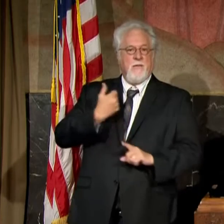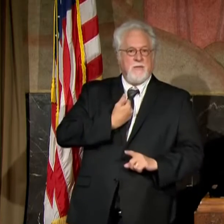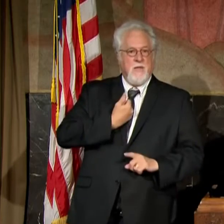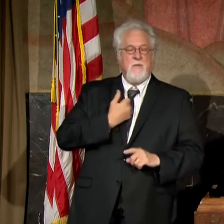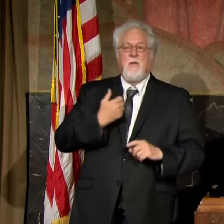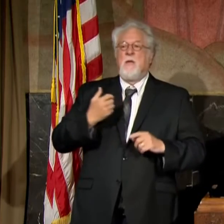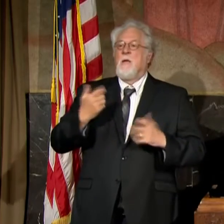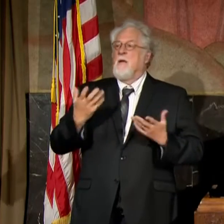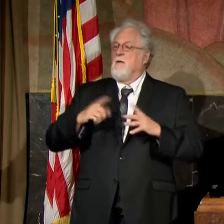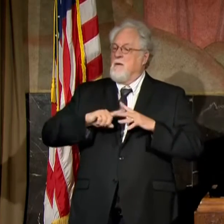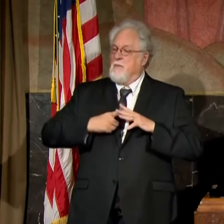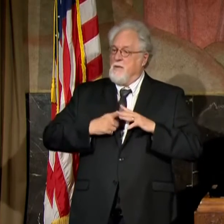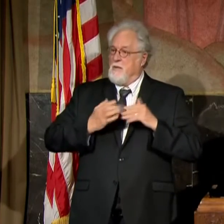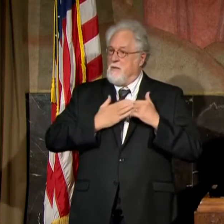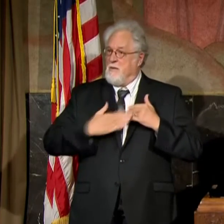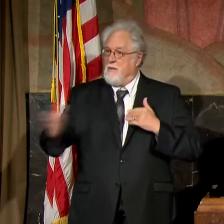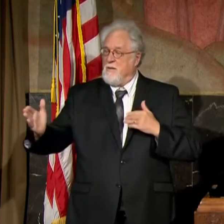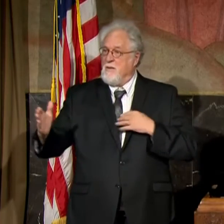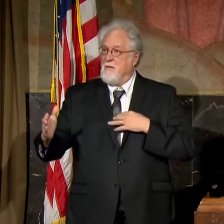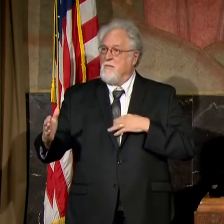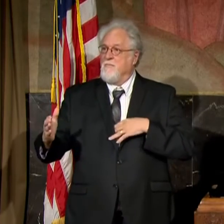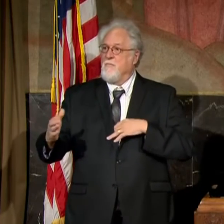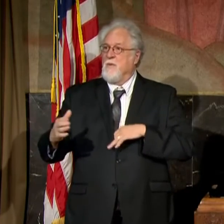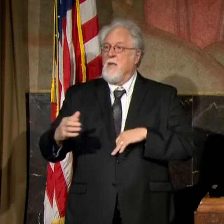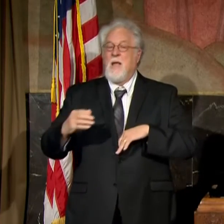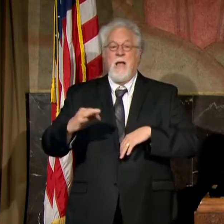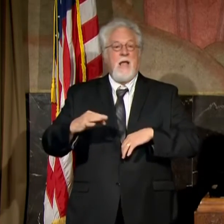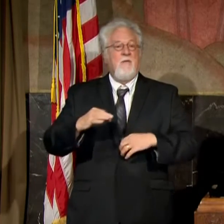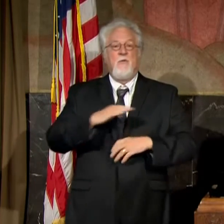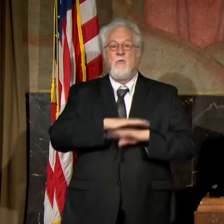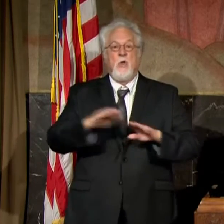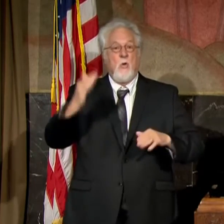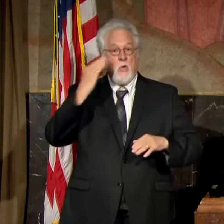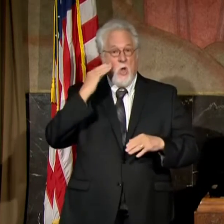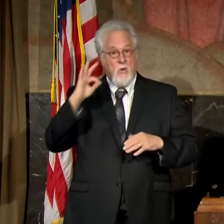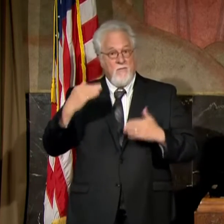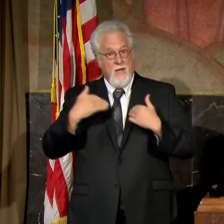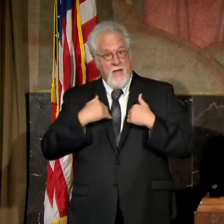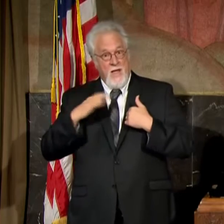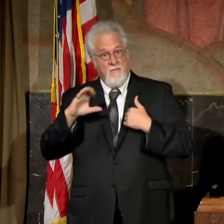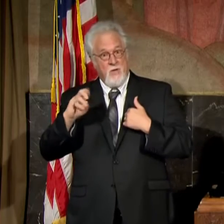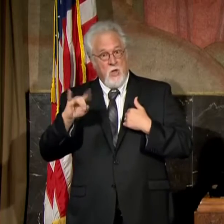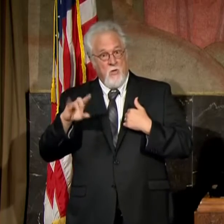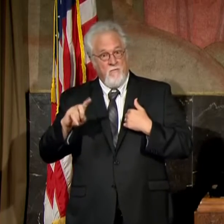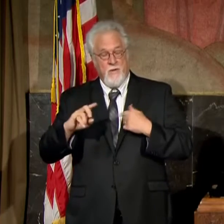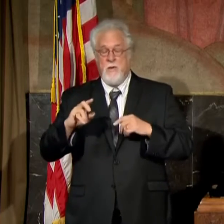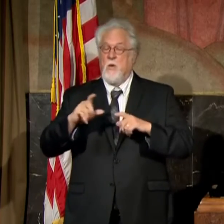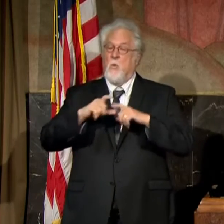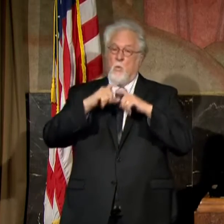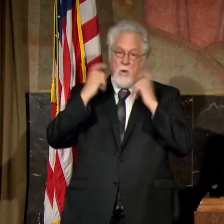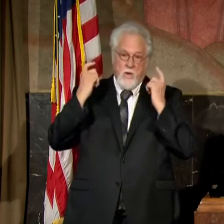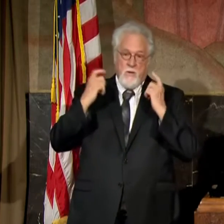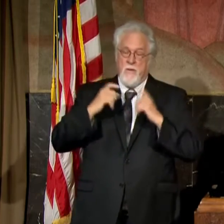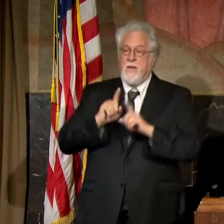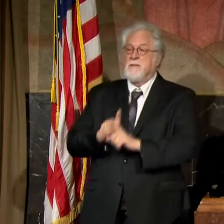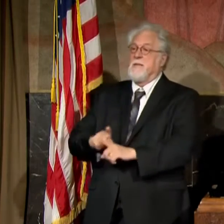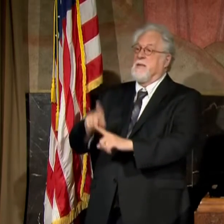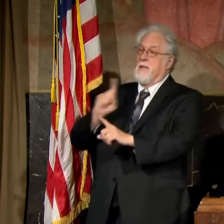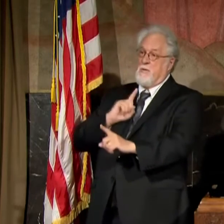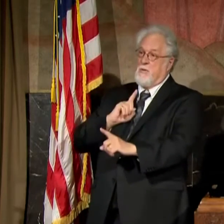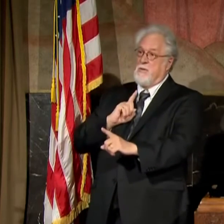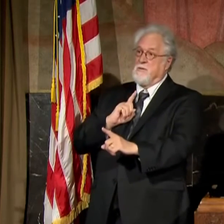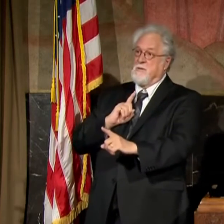beginning, we've always said and will continue to say, if you don't know if someone has COVID, wear your mask, keep your distance,